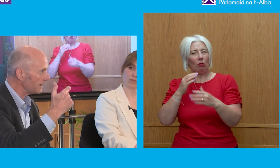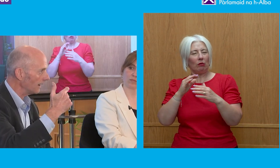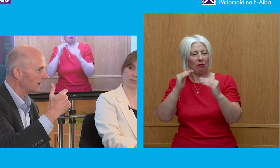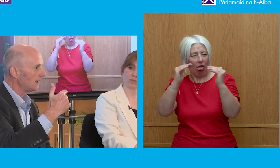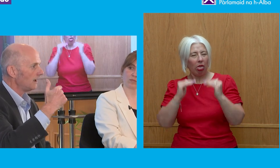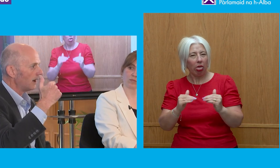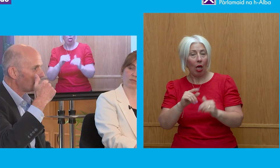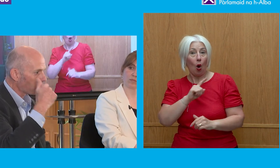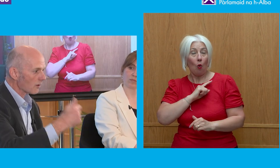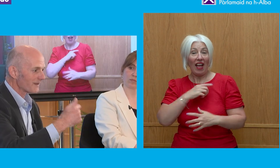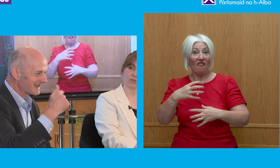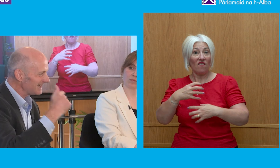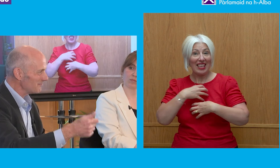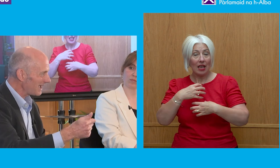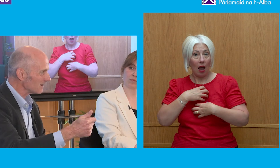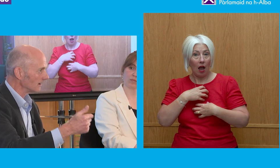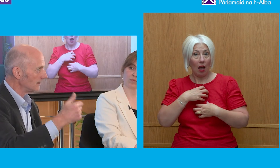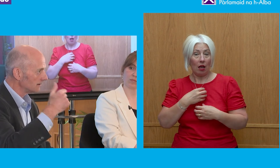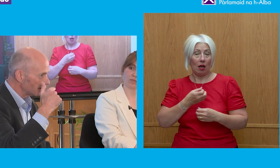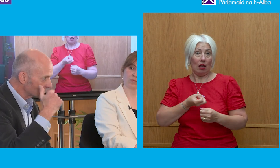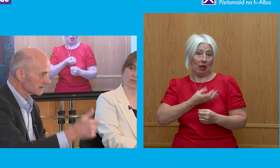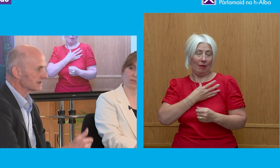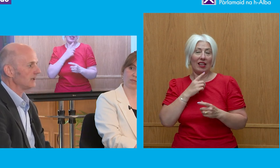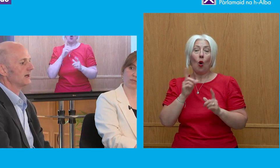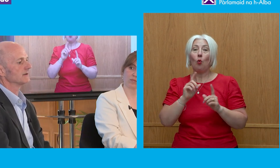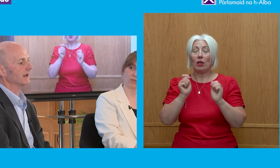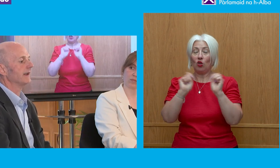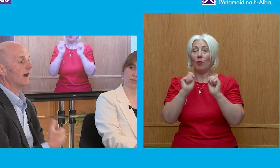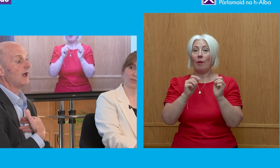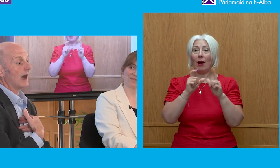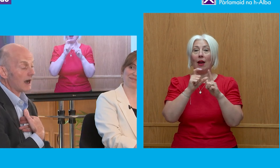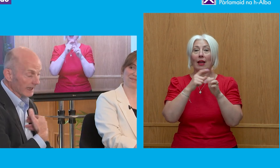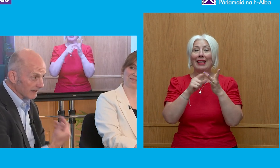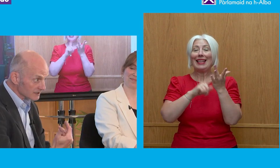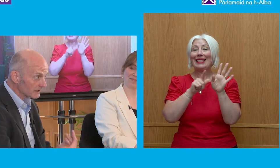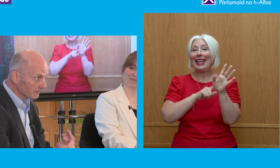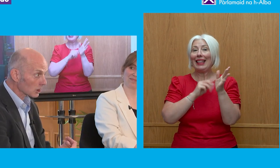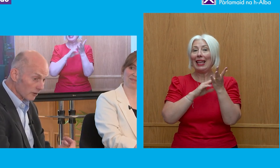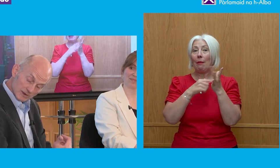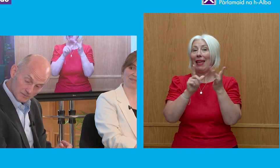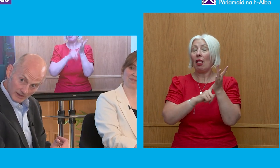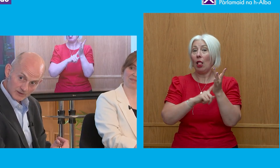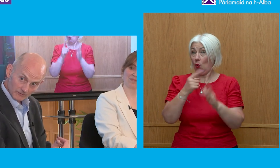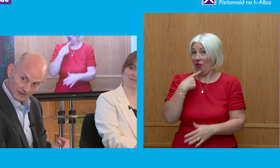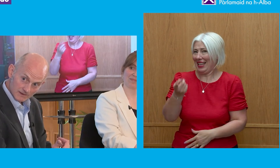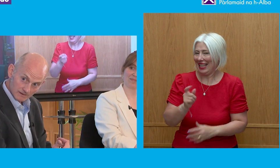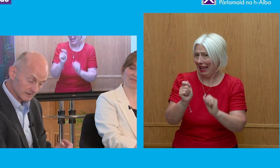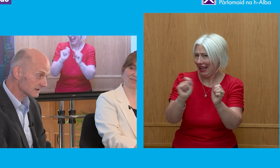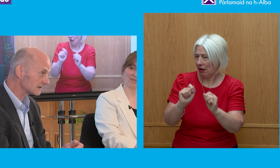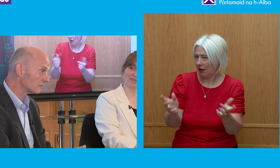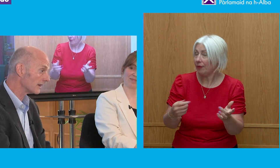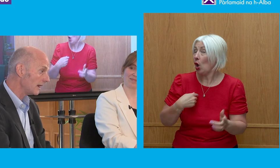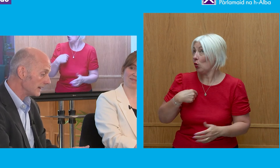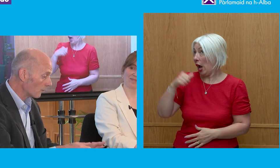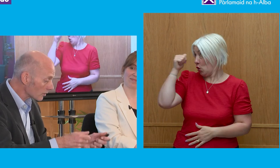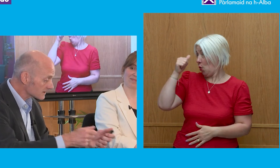fear of what the Daily Mail is going to say about it. Now, again, I speak from a lot of experience in this, that